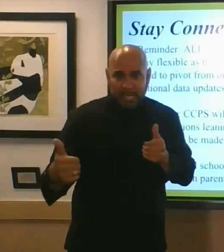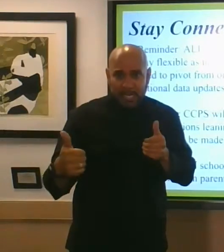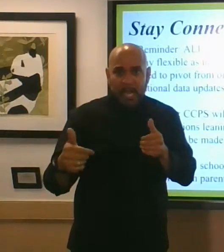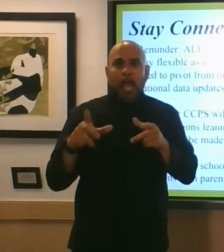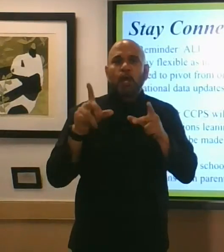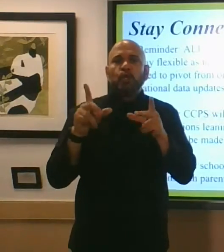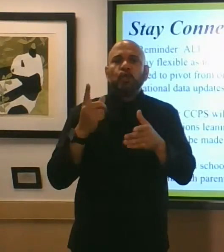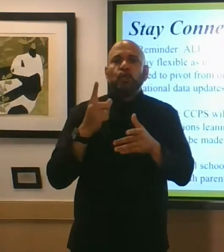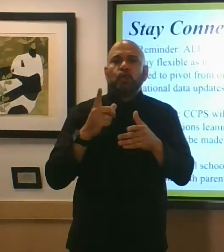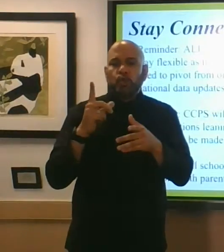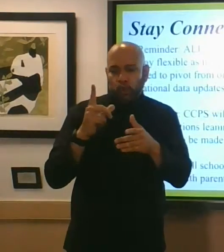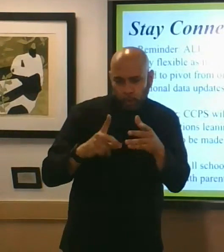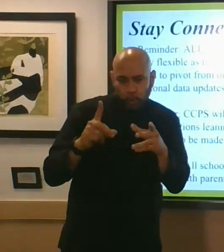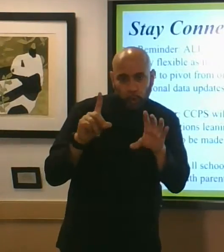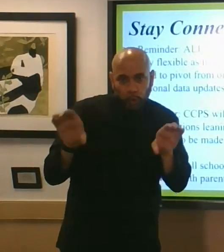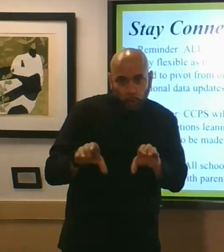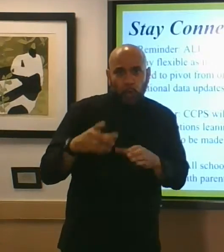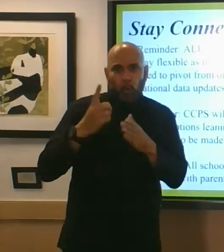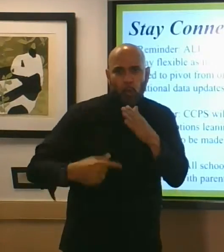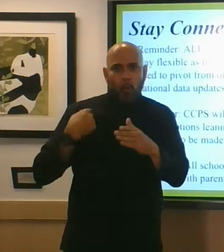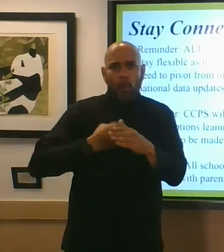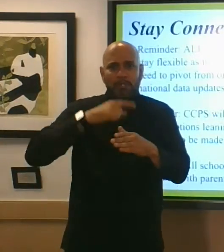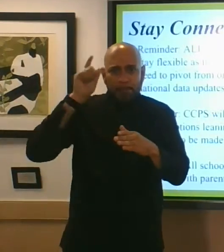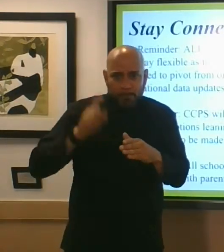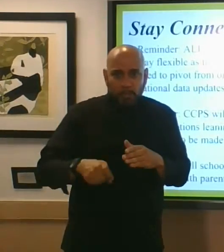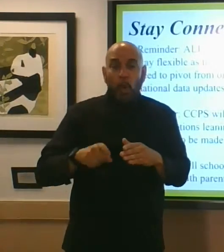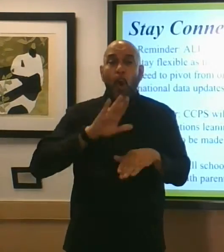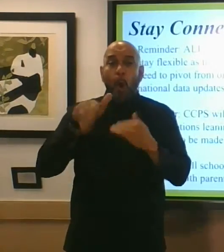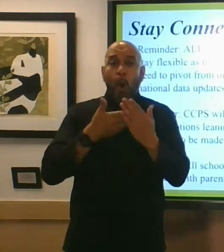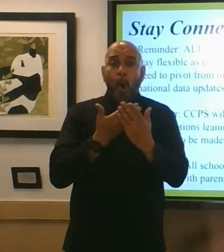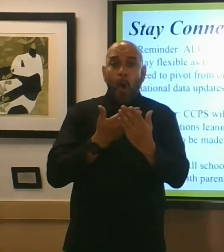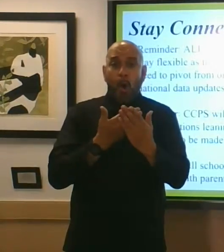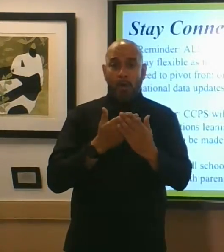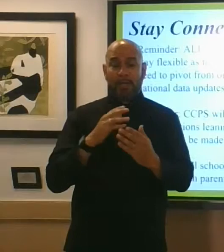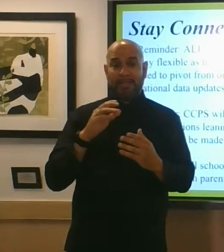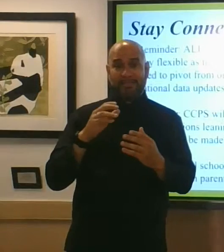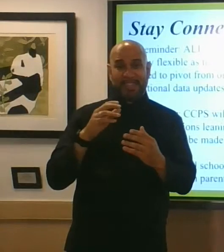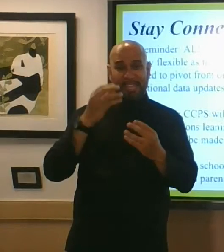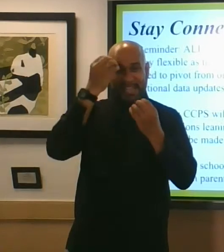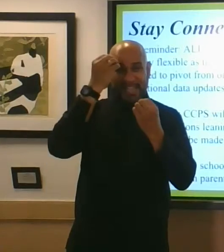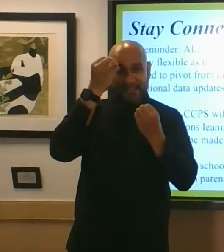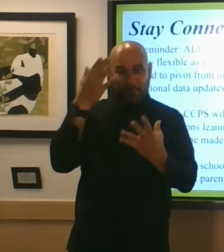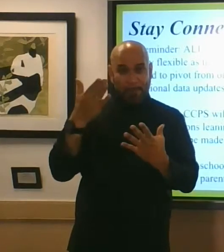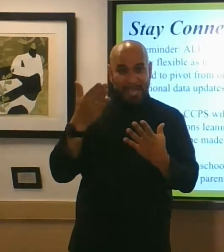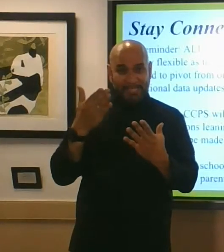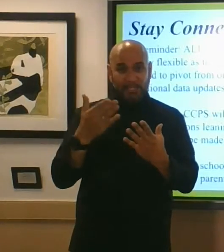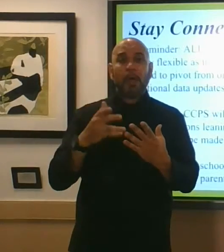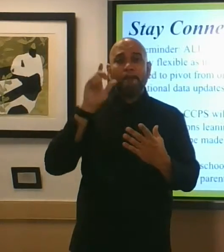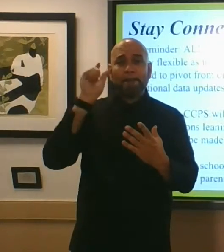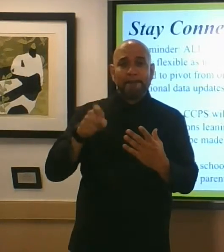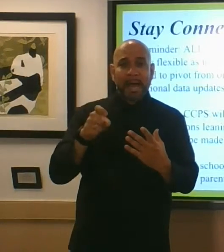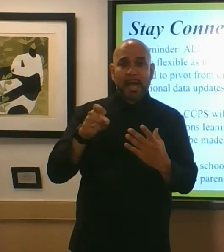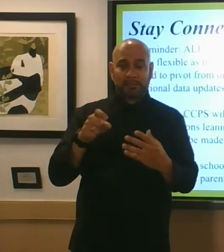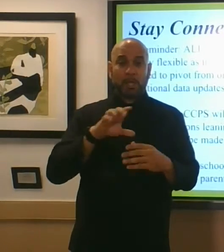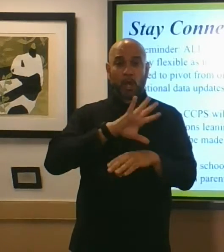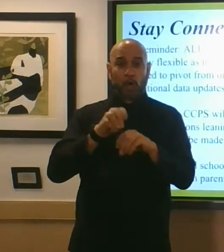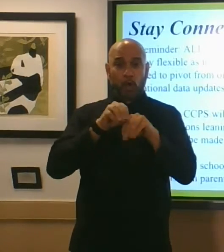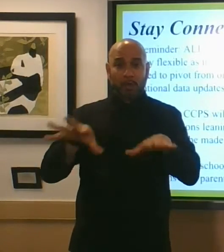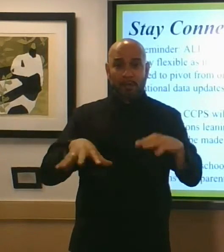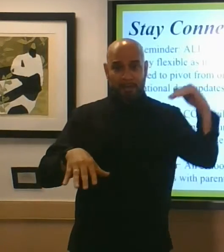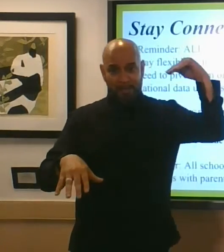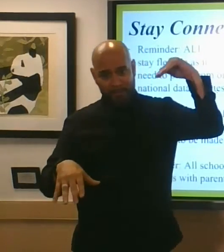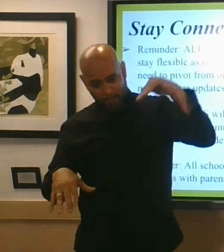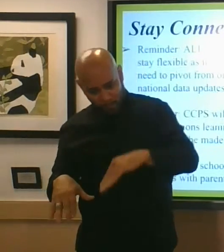let's do what we can to get the data going downward we need to see a decrease in the number of cases in our